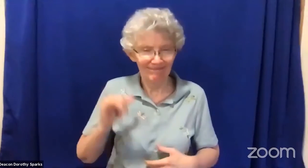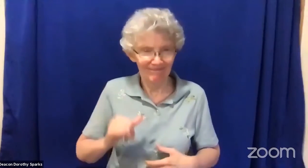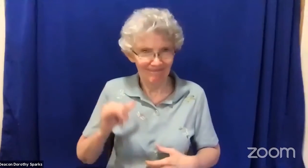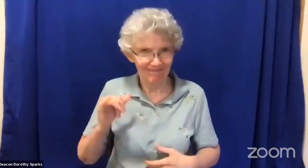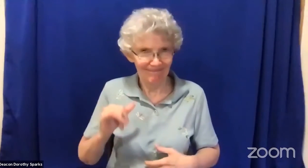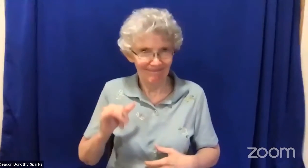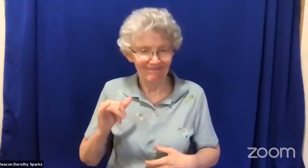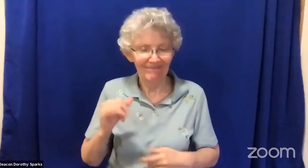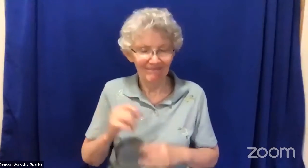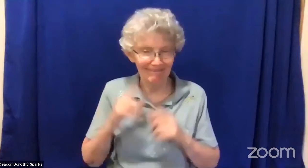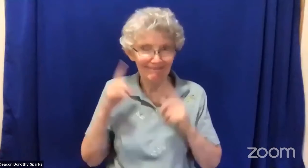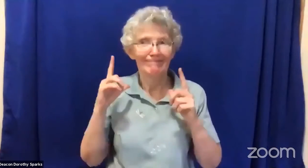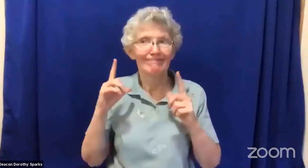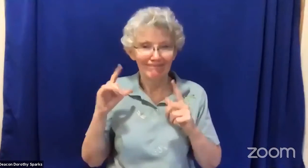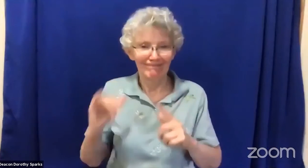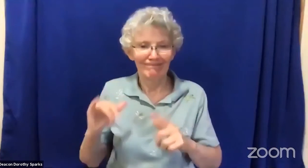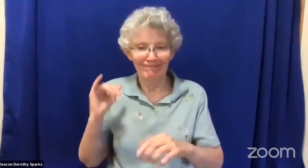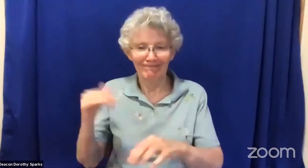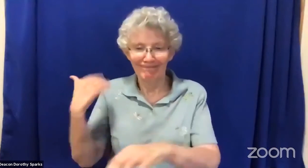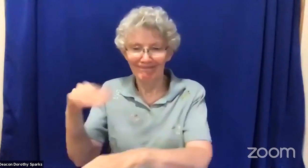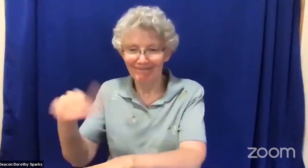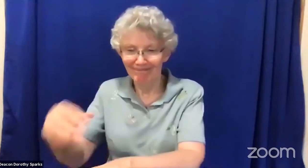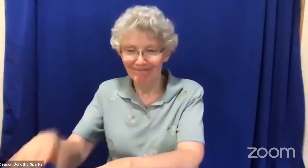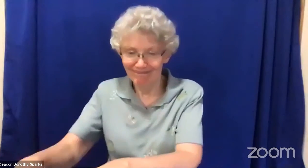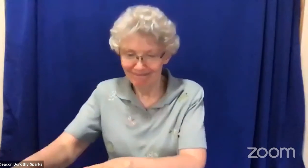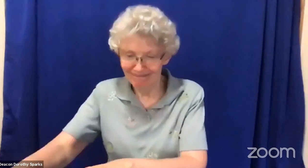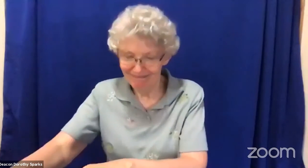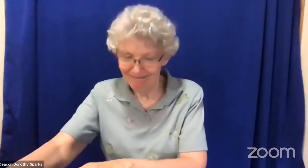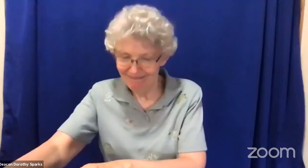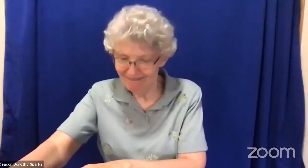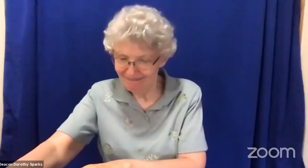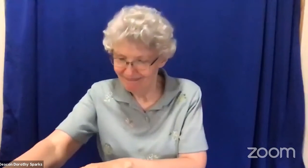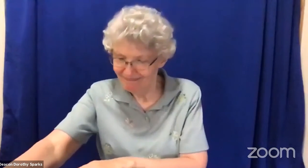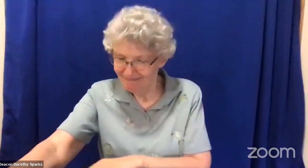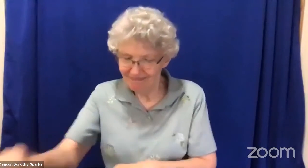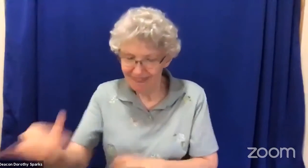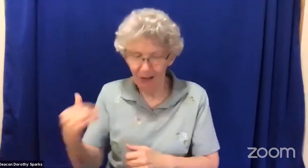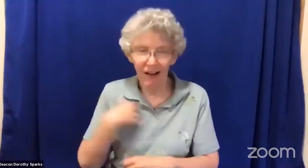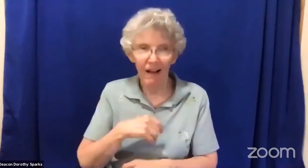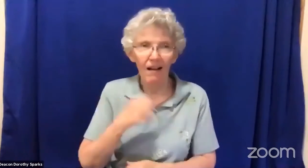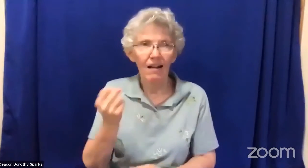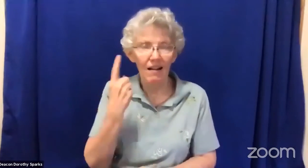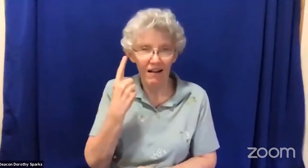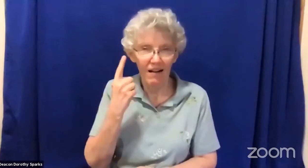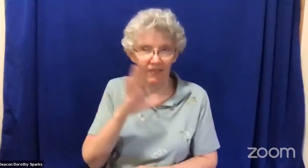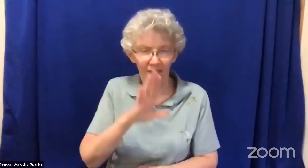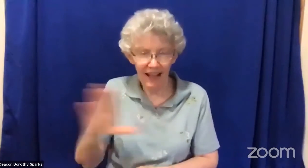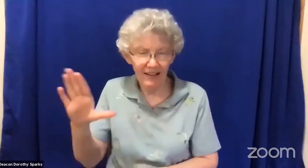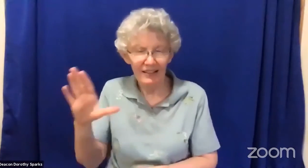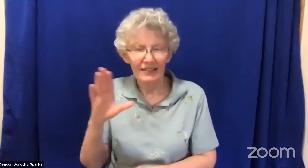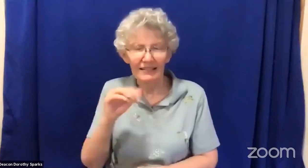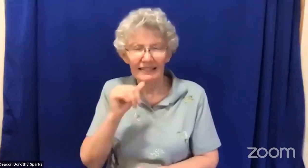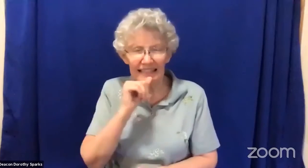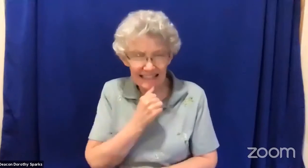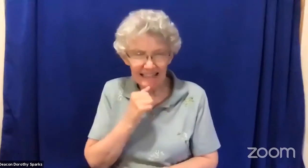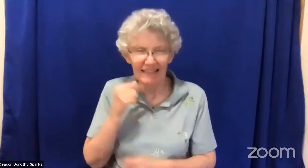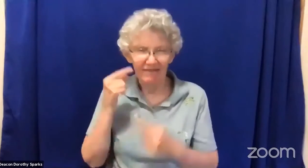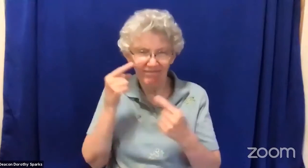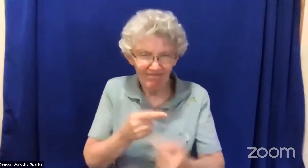don't feel threatened but we need to realize that black people and in the black community feel that